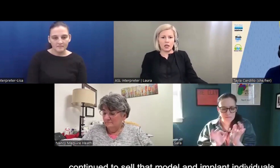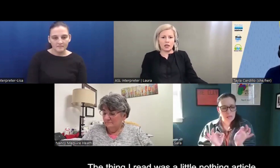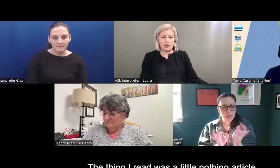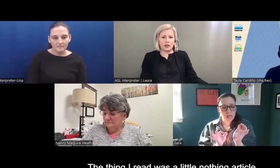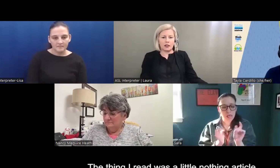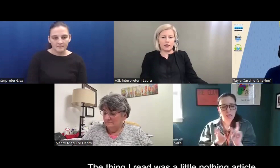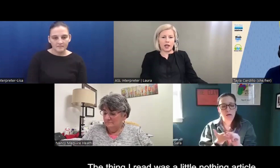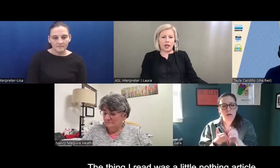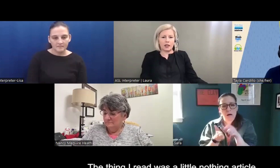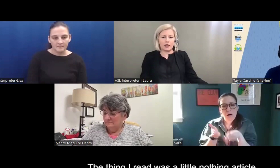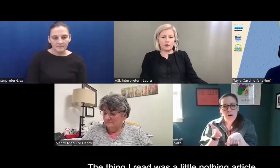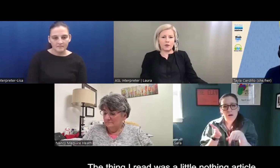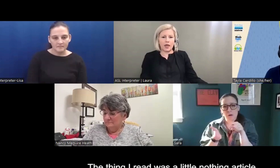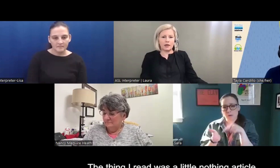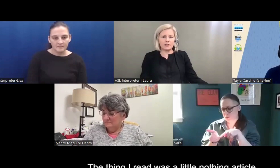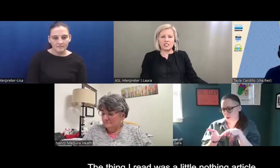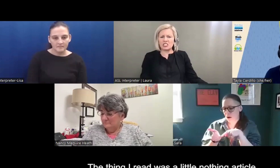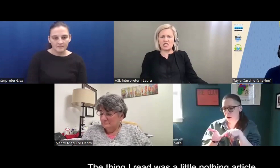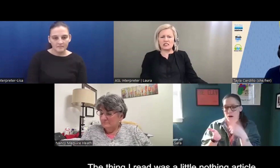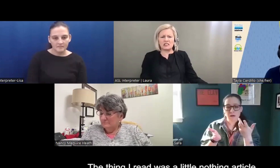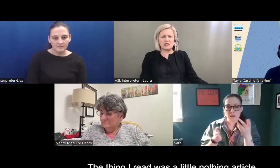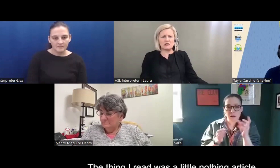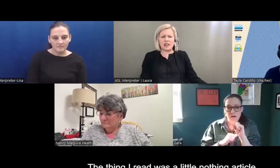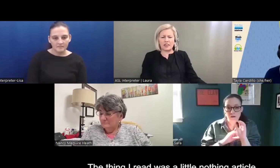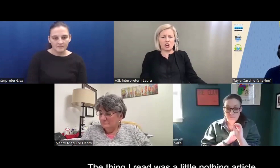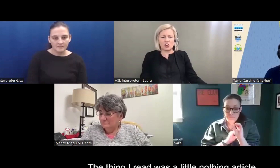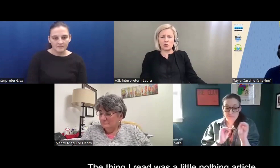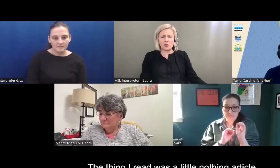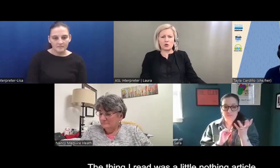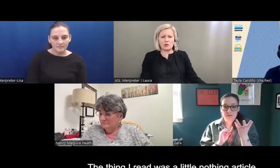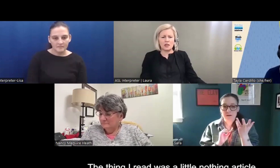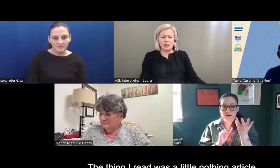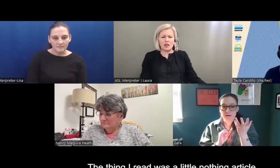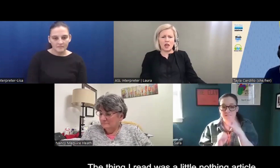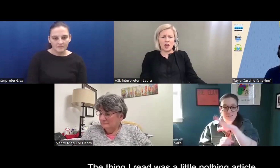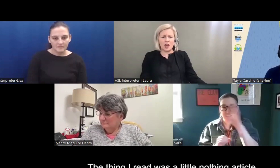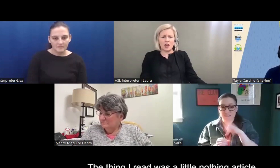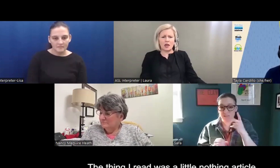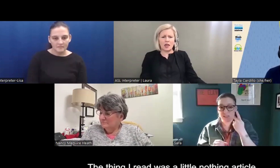And the thing I read, it was like just a little nothing article.